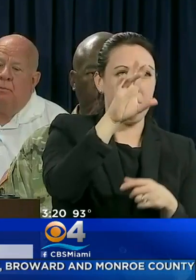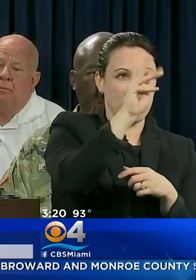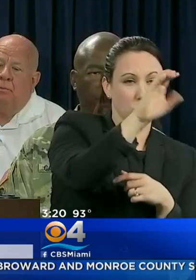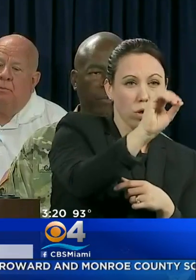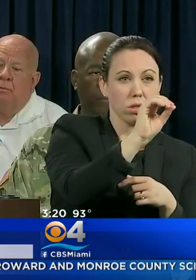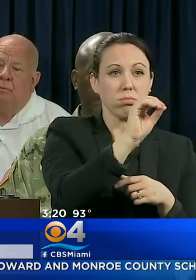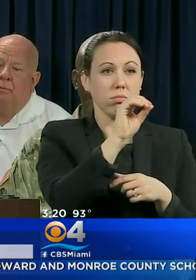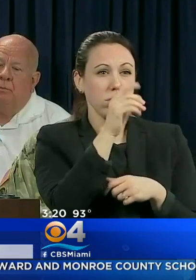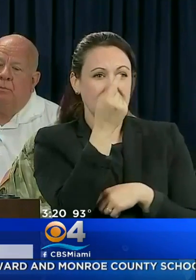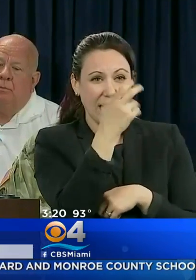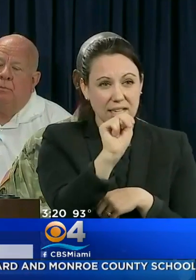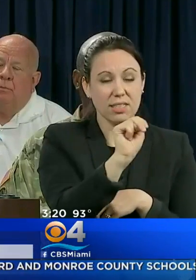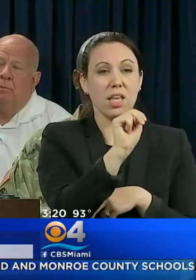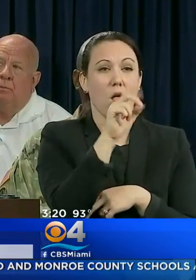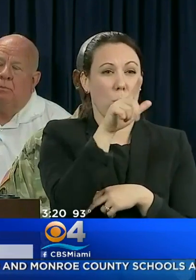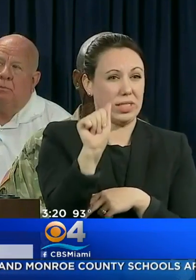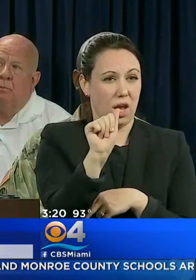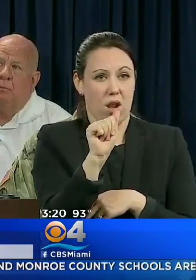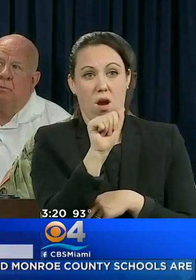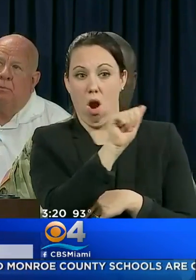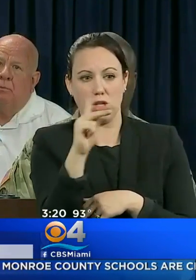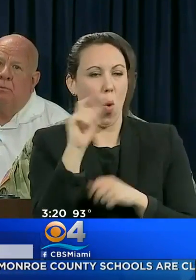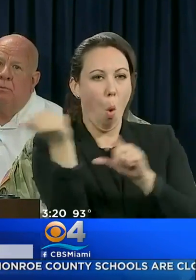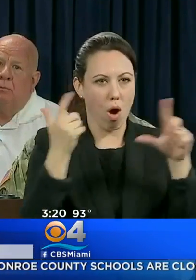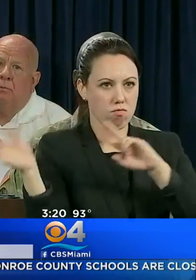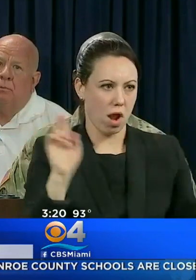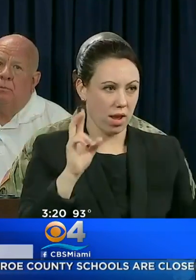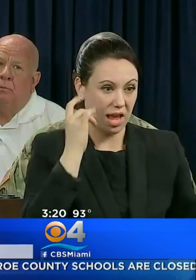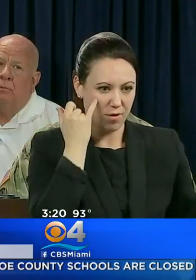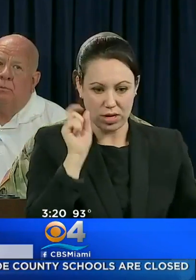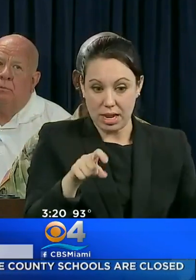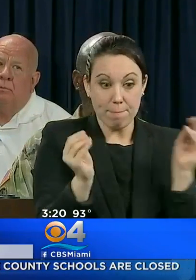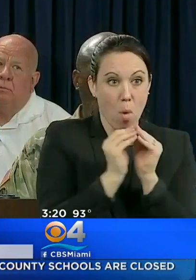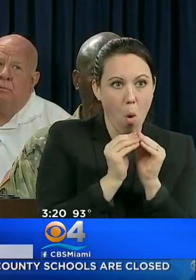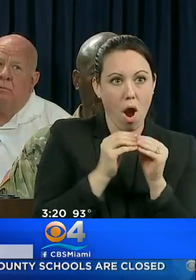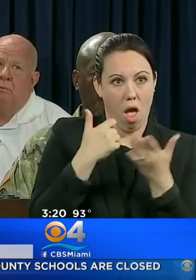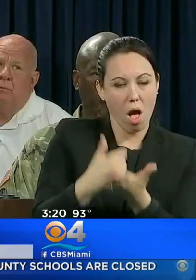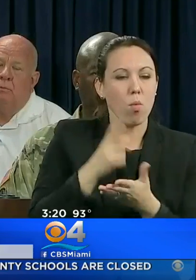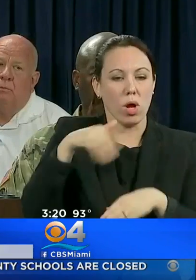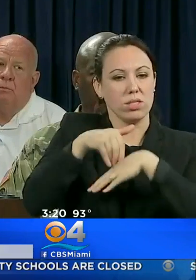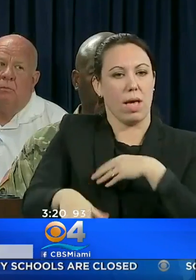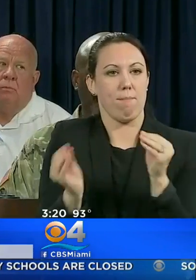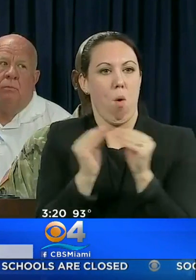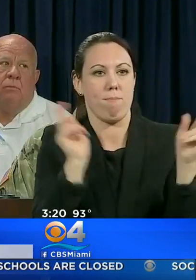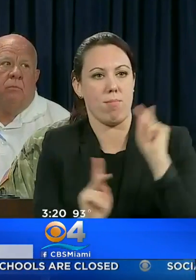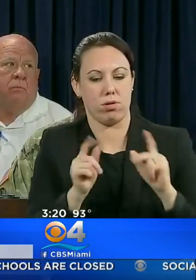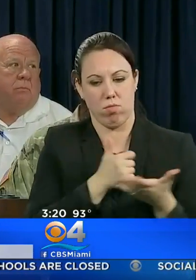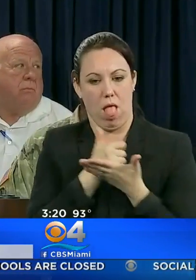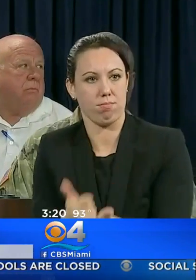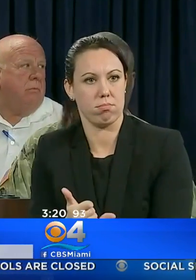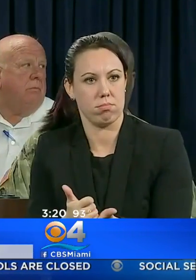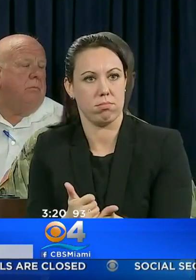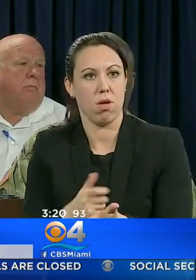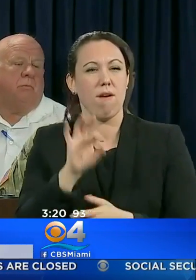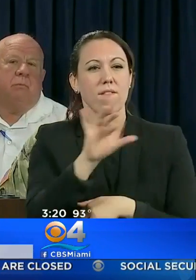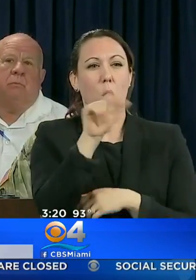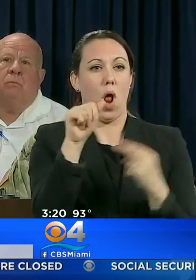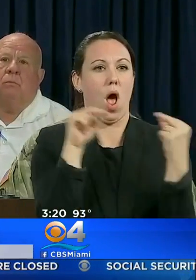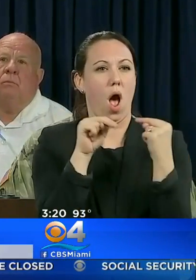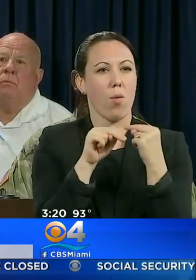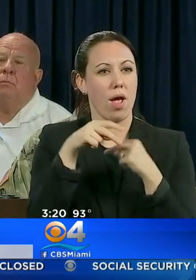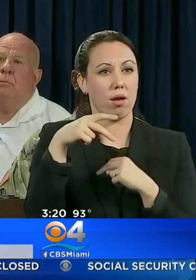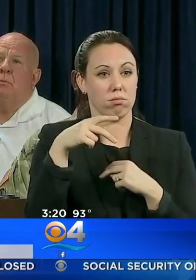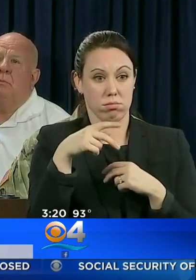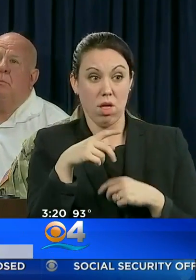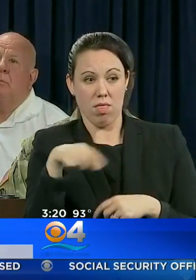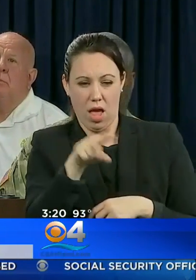MISSOURI, TENNESSEE, LOUISIANA, ARKANSAS IN CASE ADDITIONAL OFFICERS OR RESOURCES ARE NEEDED. THE FLORIDA HIGHWAY PATROL IS MONITORING